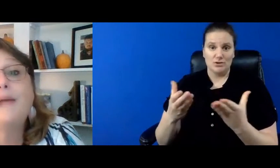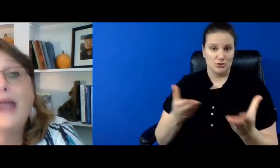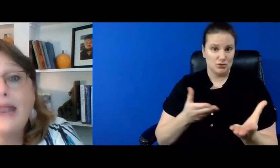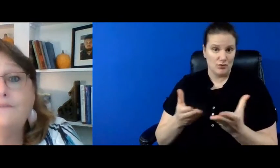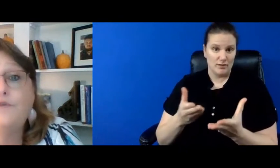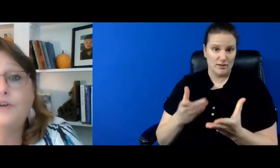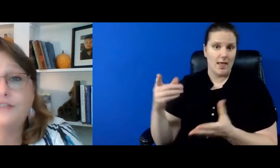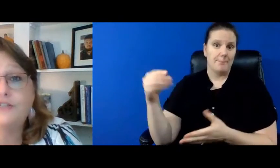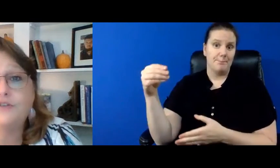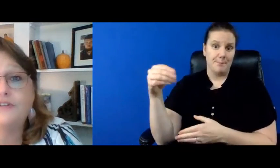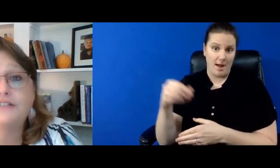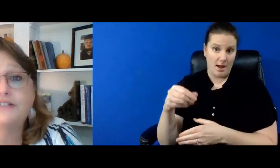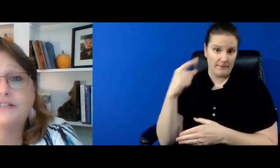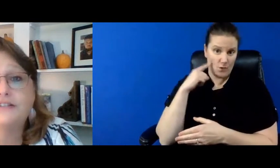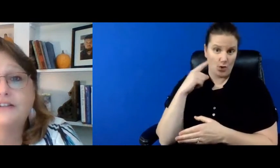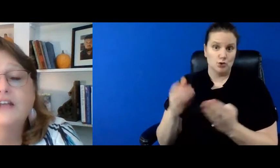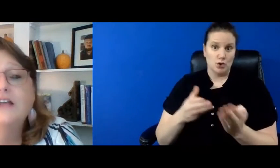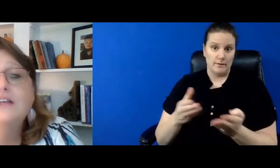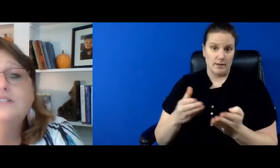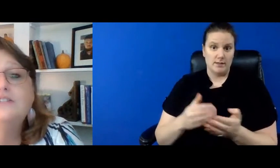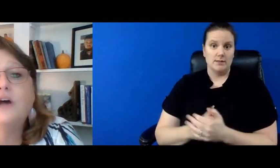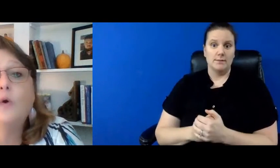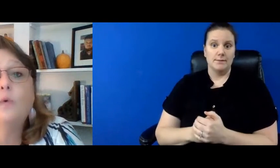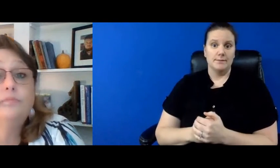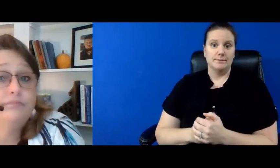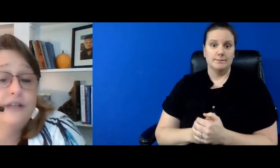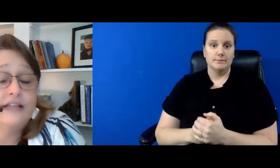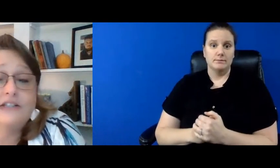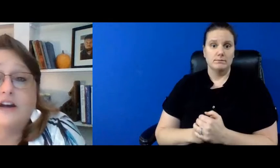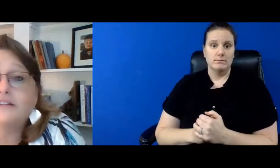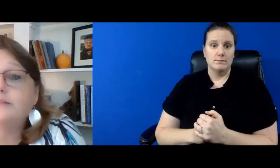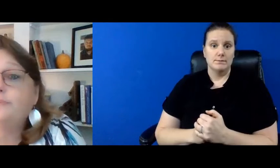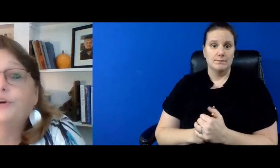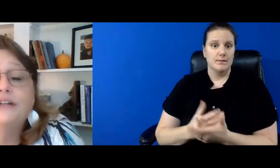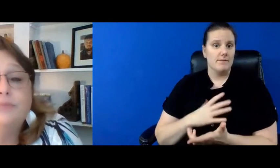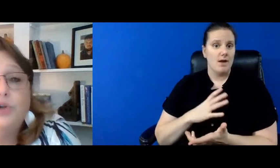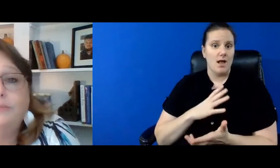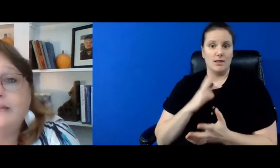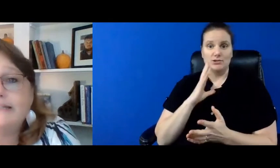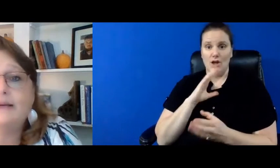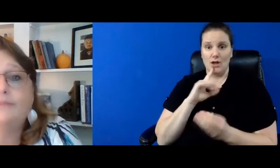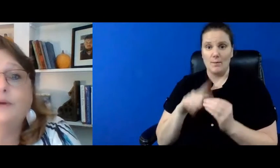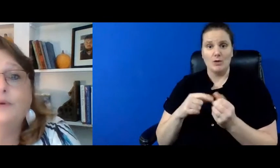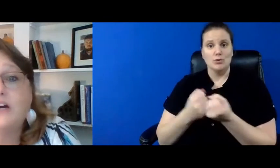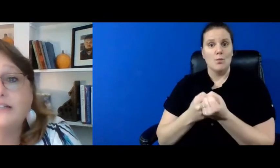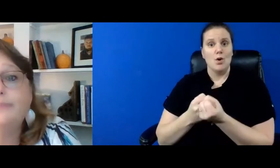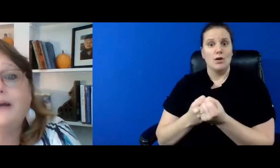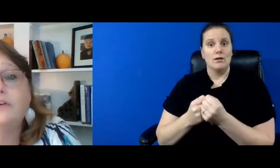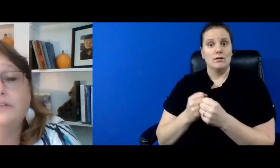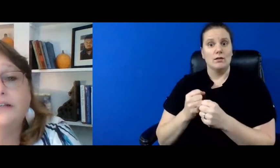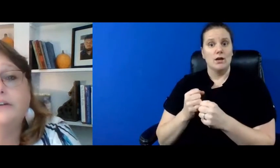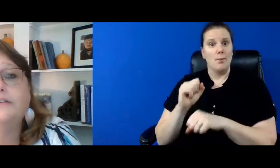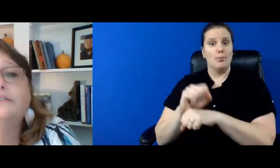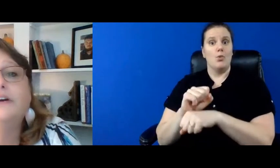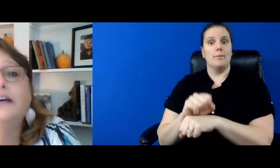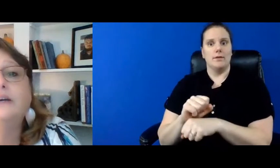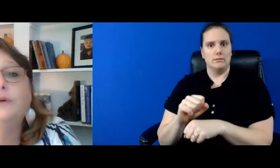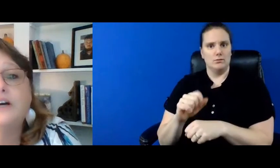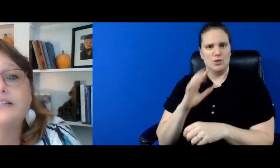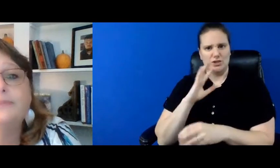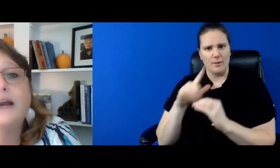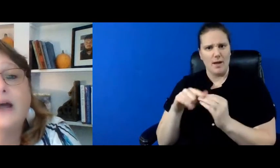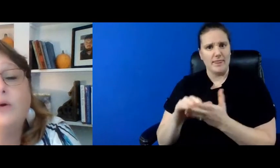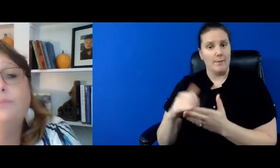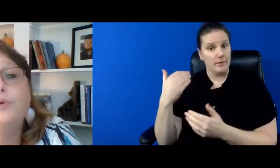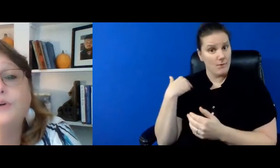they pay for the service so let's talk supported employment is something we talked about earlier right